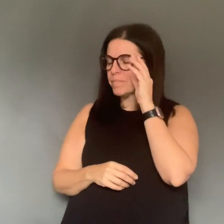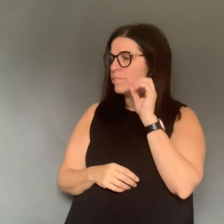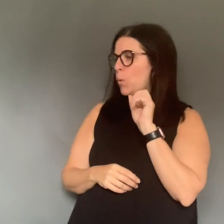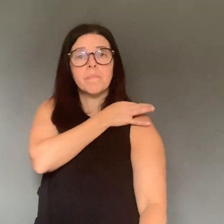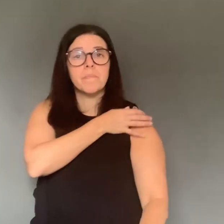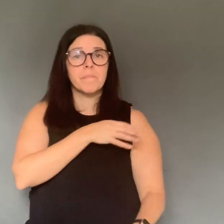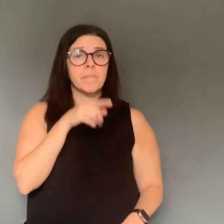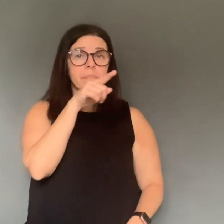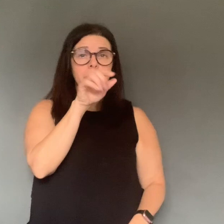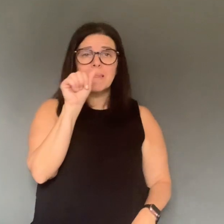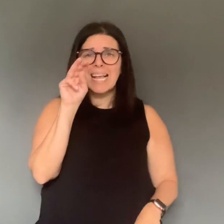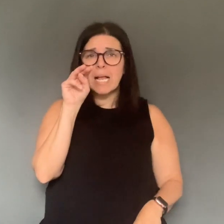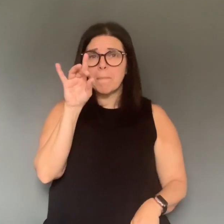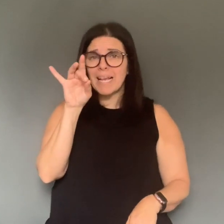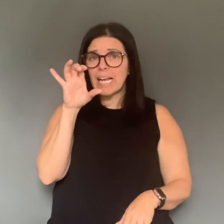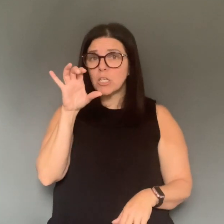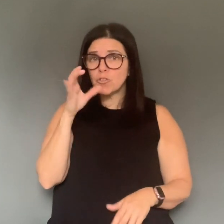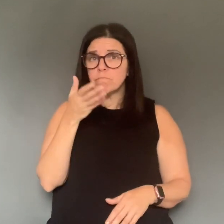Okay. Okay, 800.